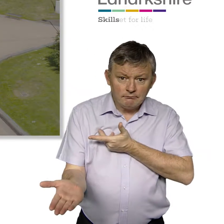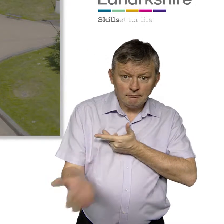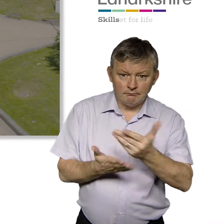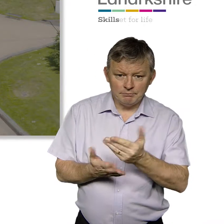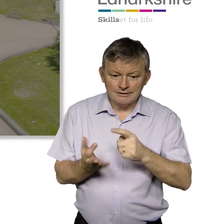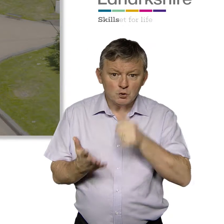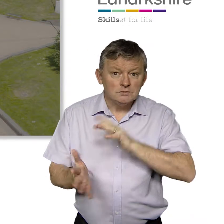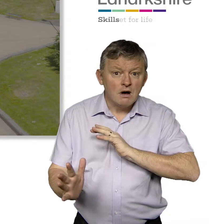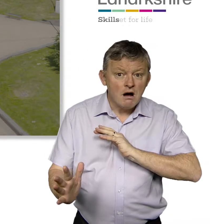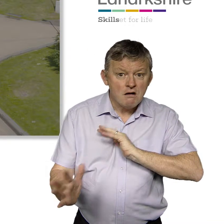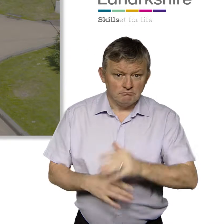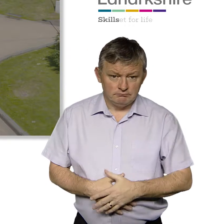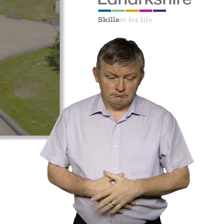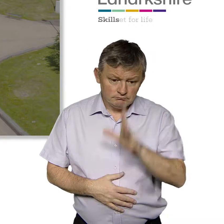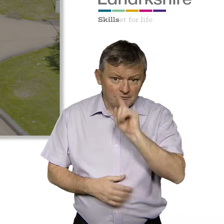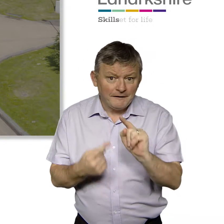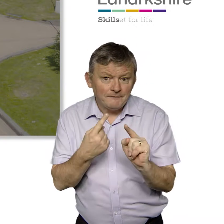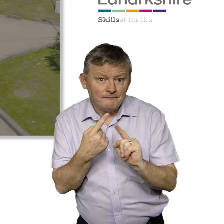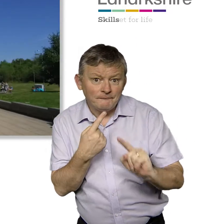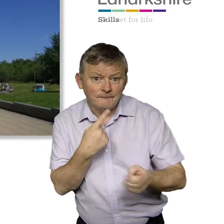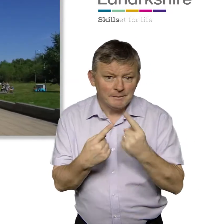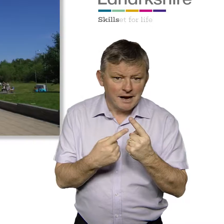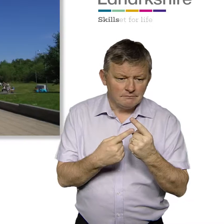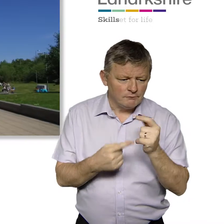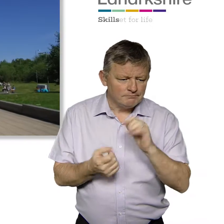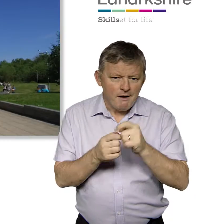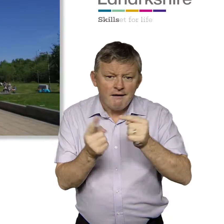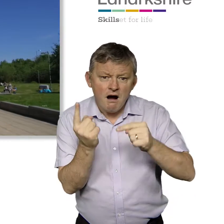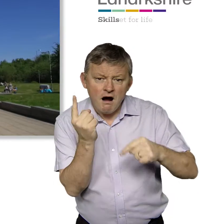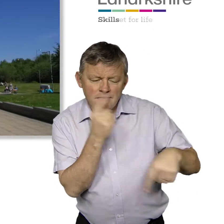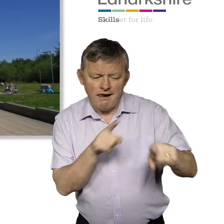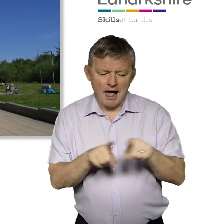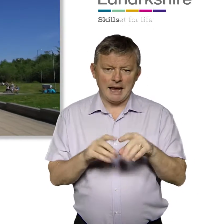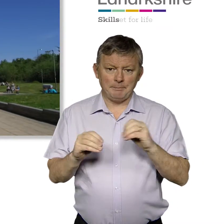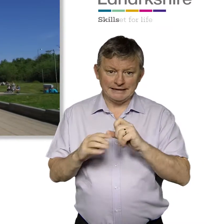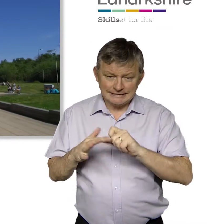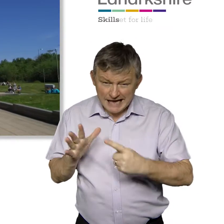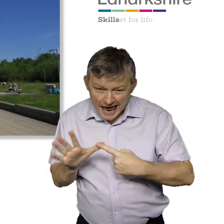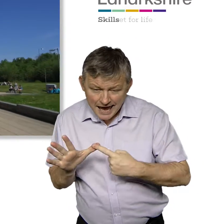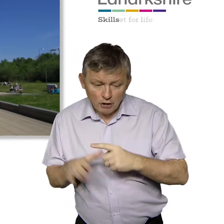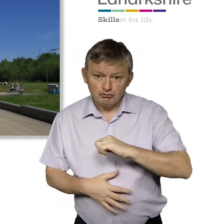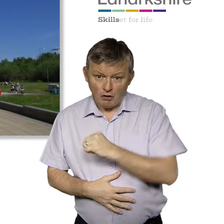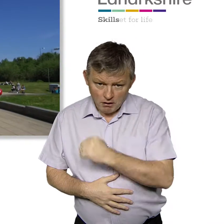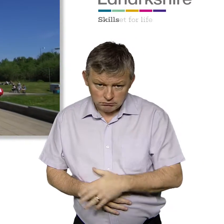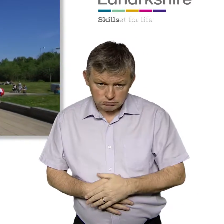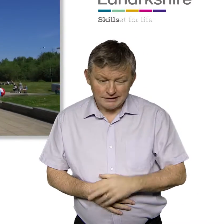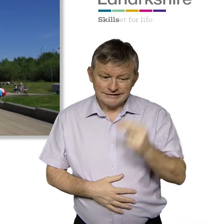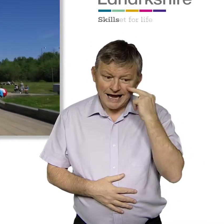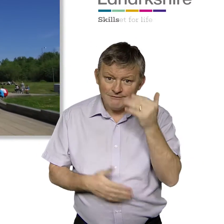plan we have consulted with our current BSL users. Feedback will also be gathered from our partner agencies such as